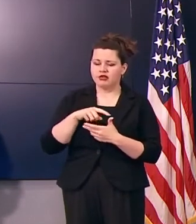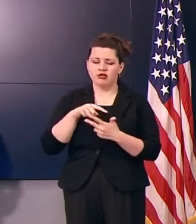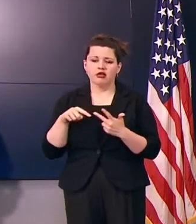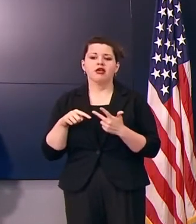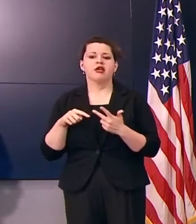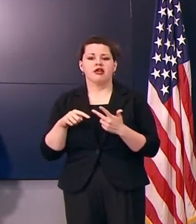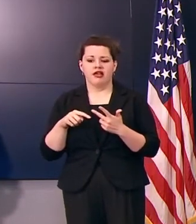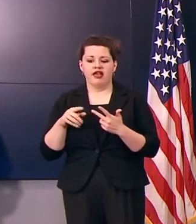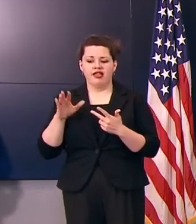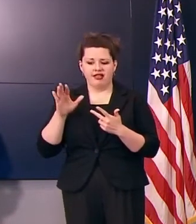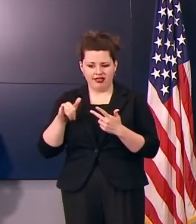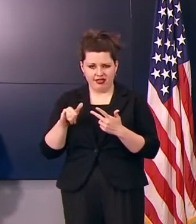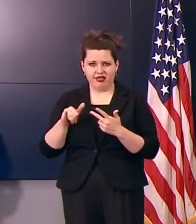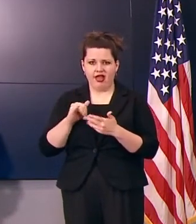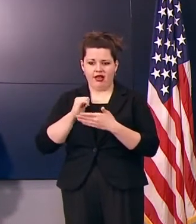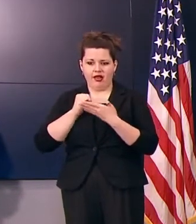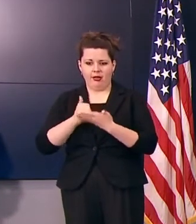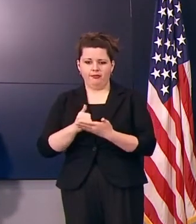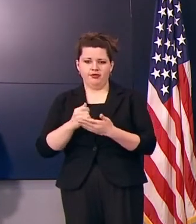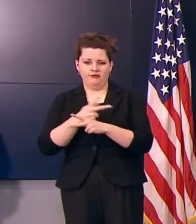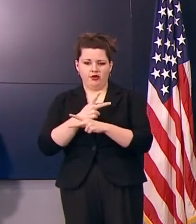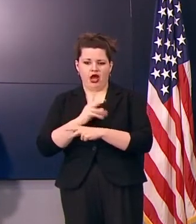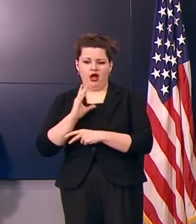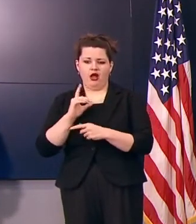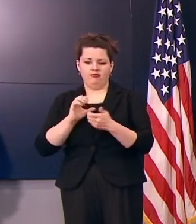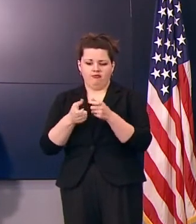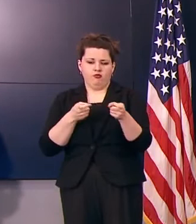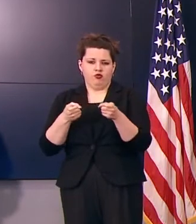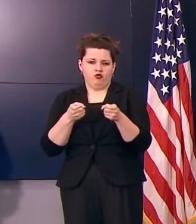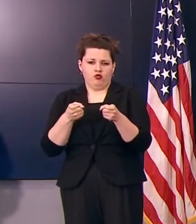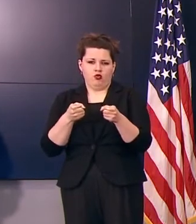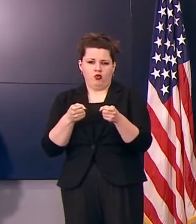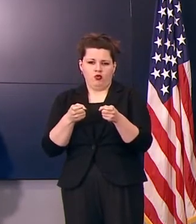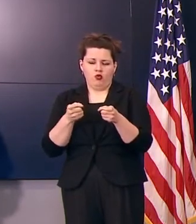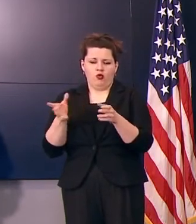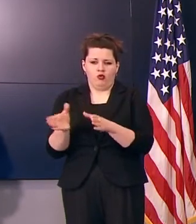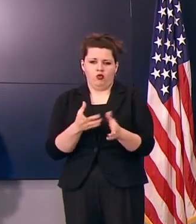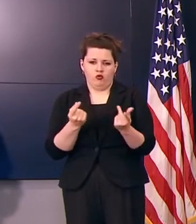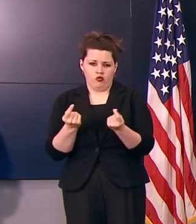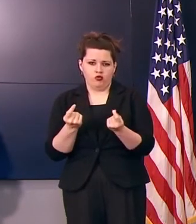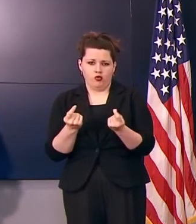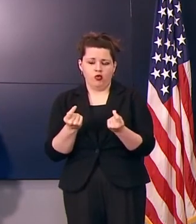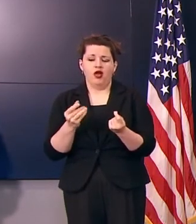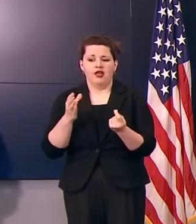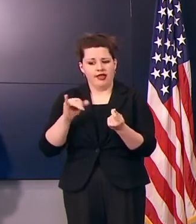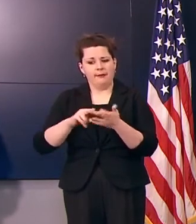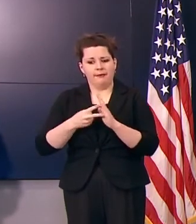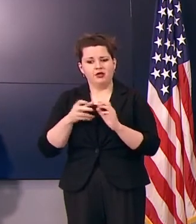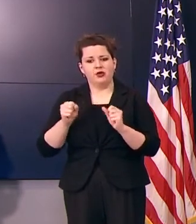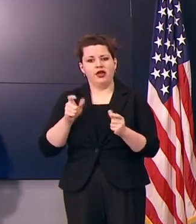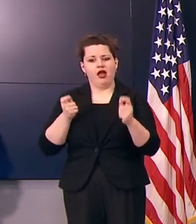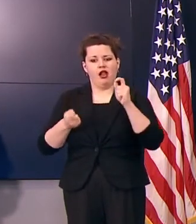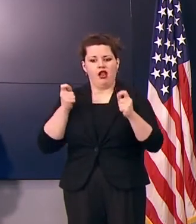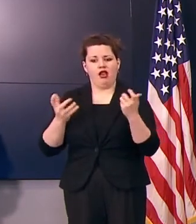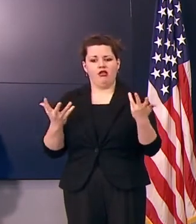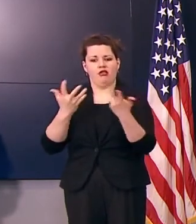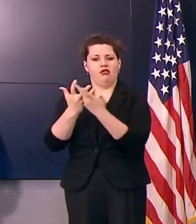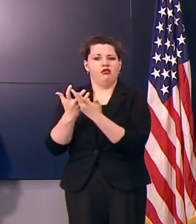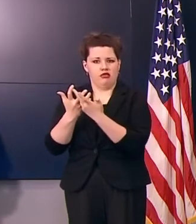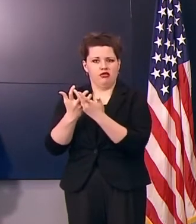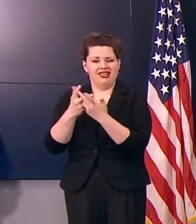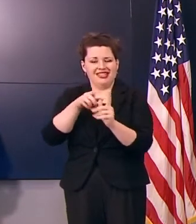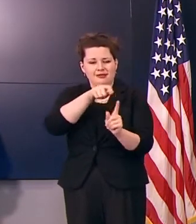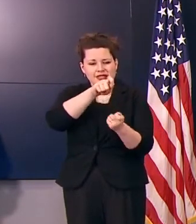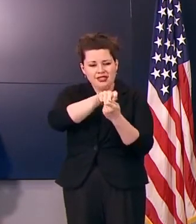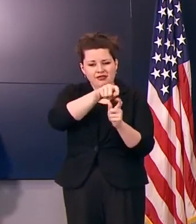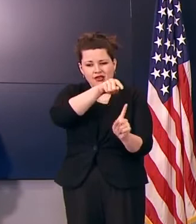helps us to drive our control measures, which we're able to do at varying levels in more targeted ways as we gather additional tools and resources.